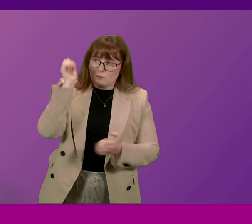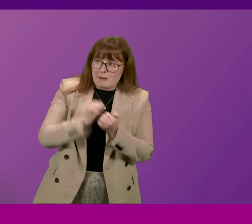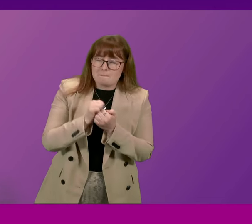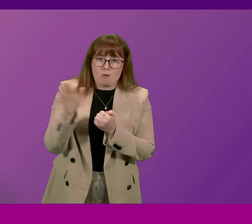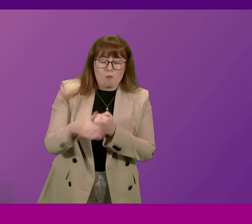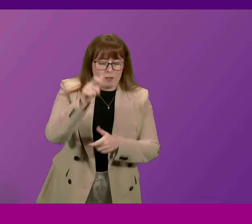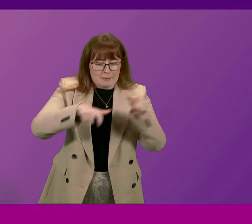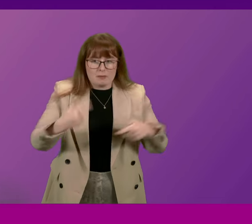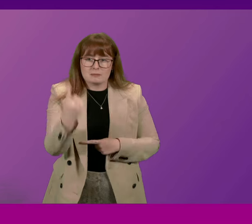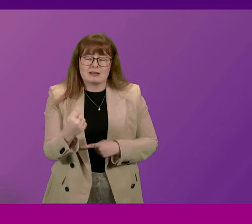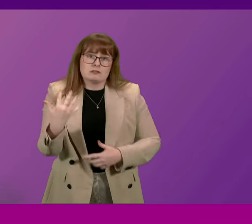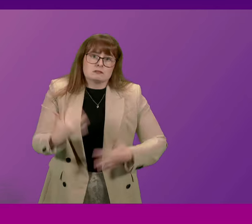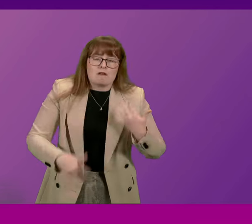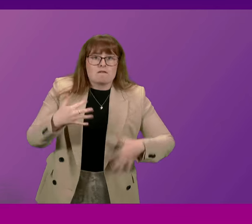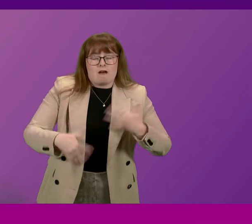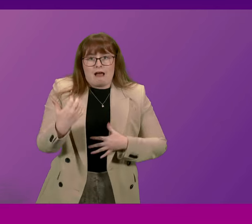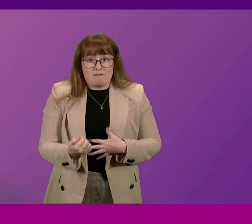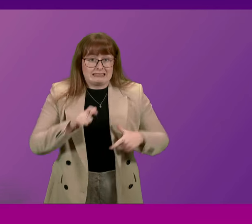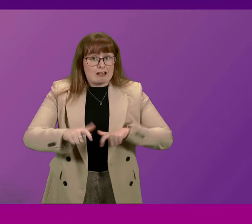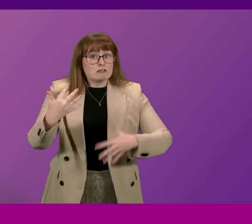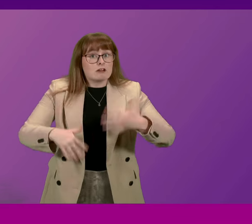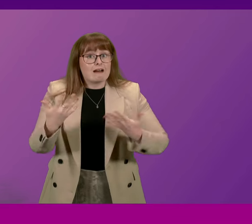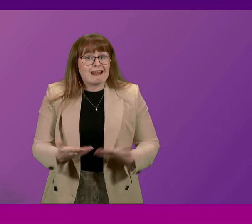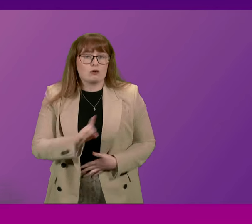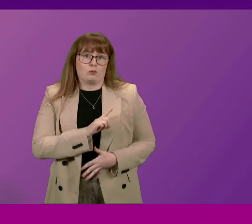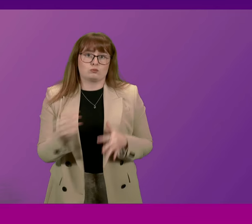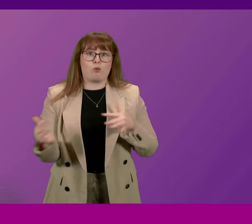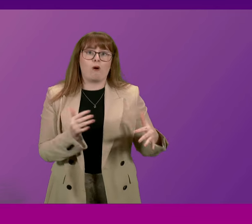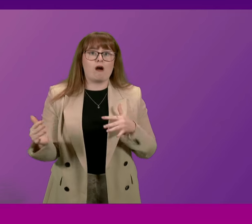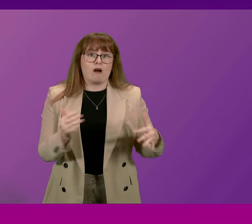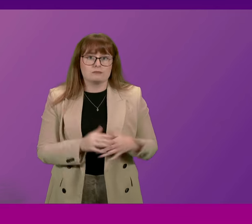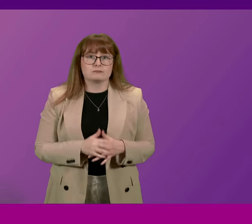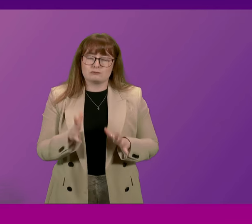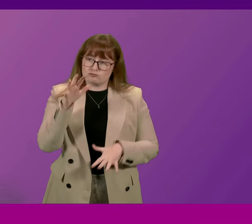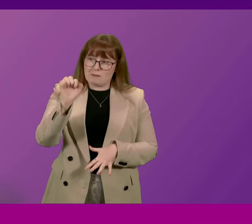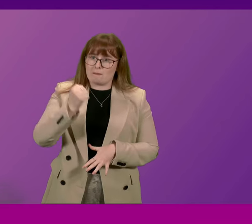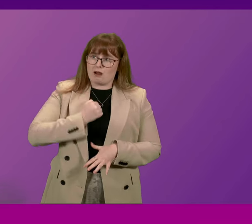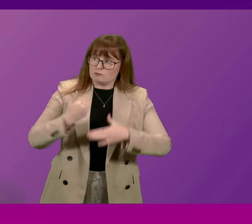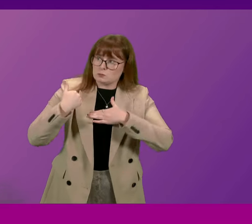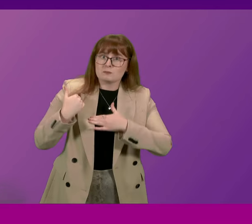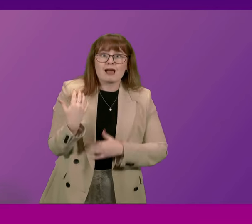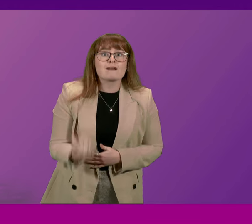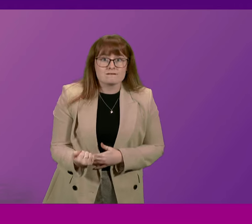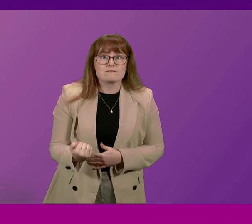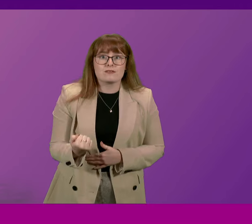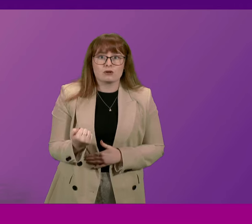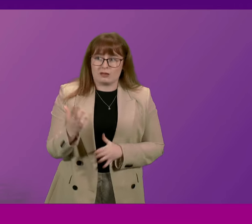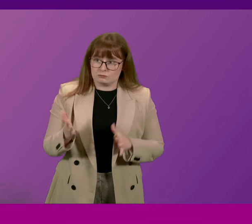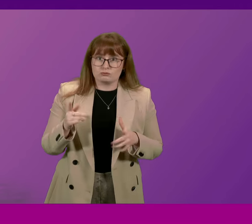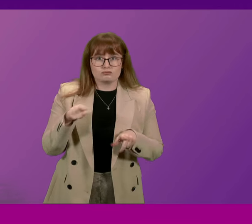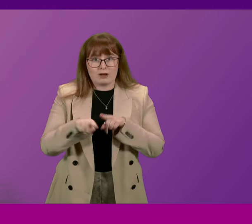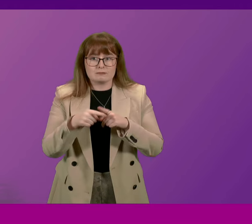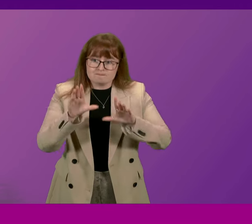everyone who has suffered and is suffering because of war and to remember our responsibilities in creating